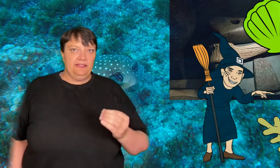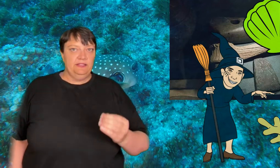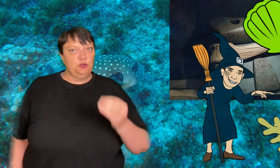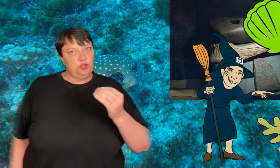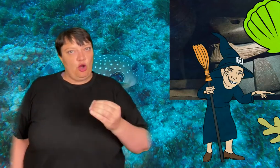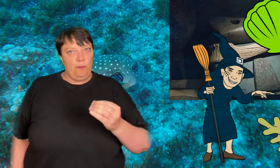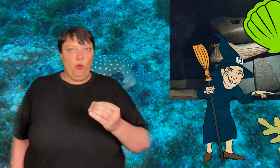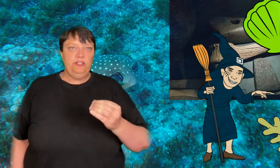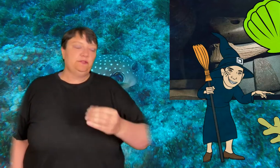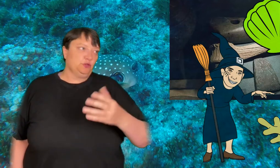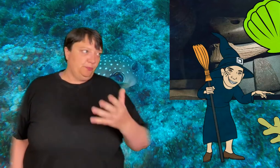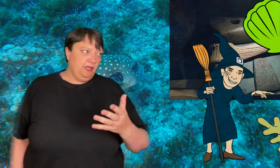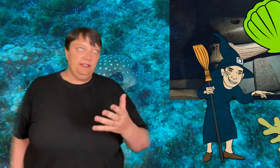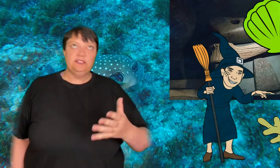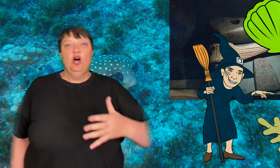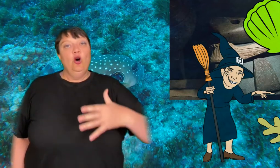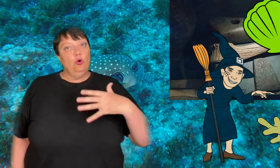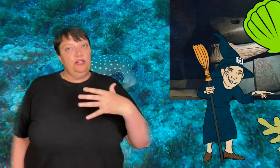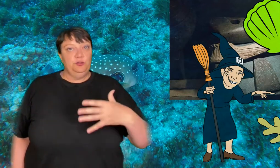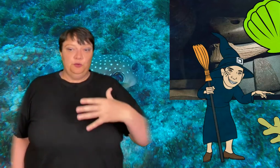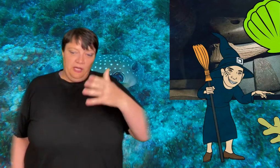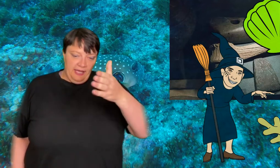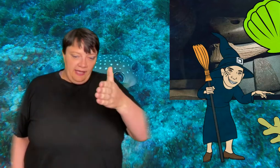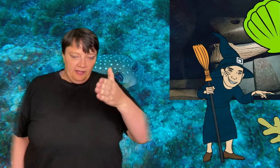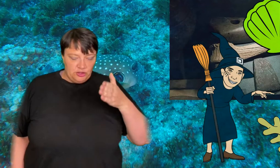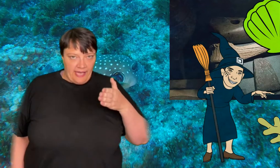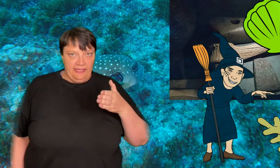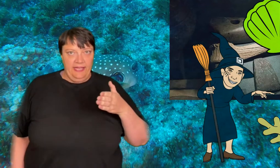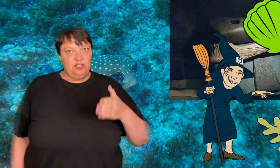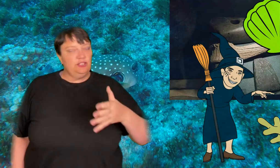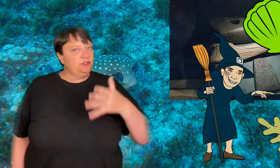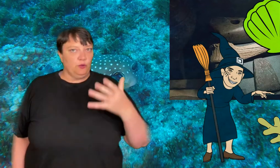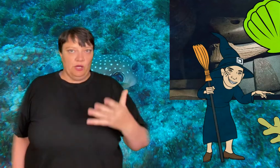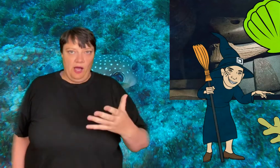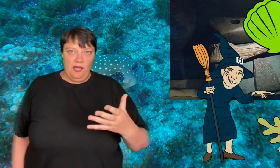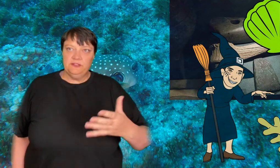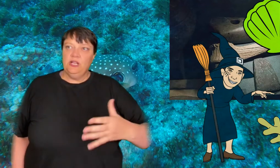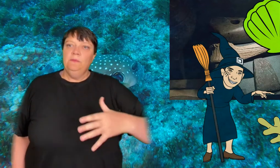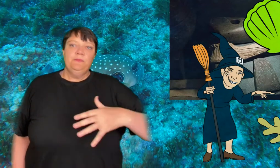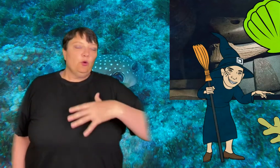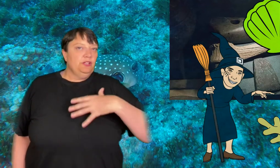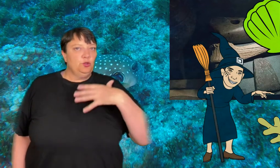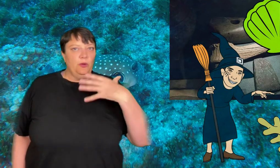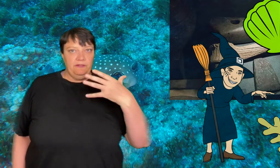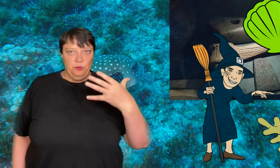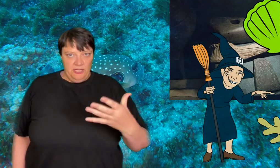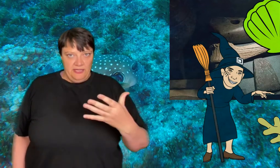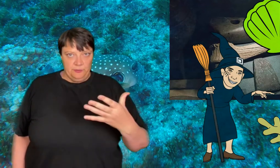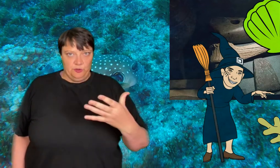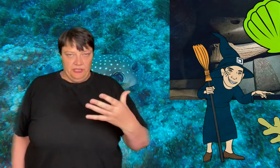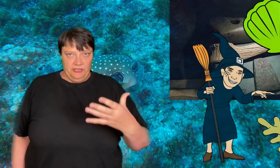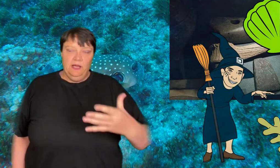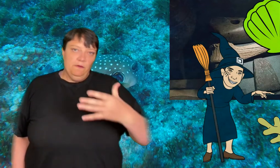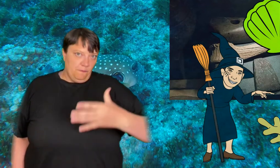flaked into sharp points for spears or into jagged edges for knives or into whatever you